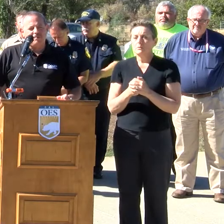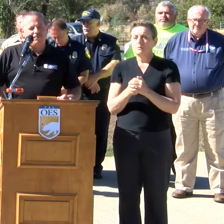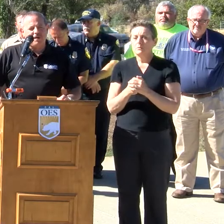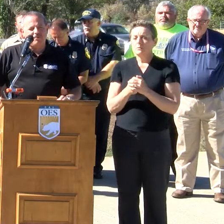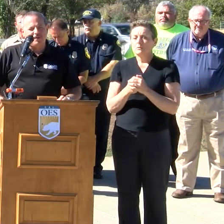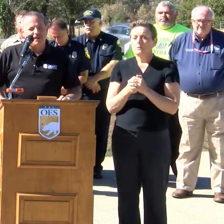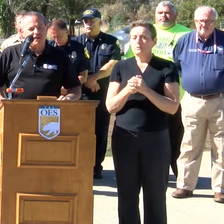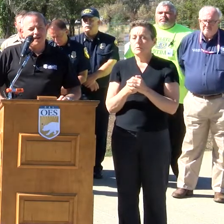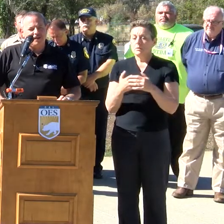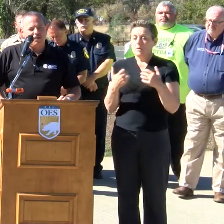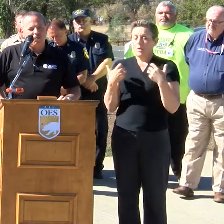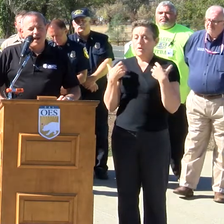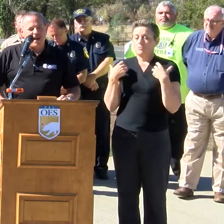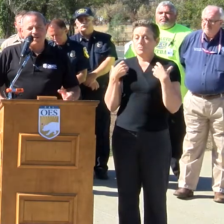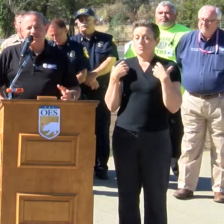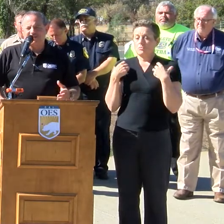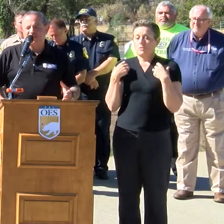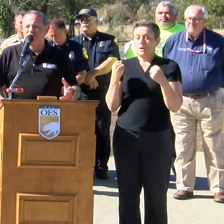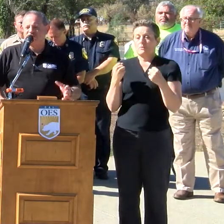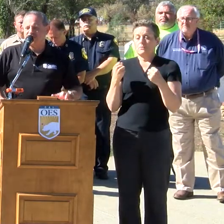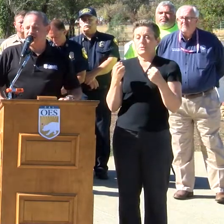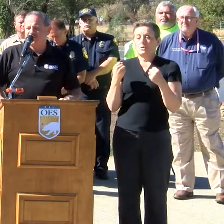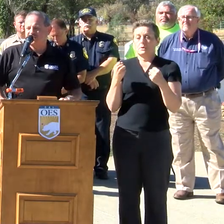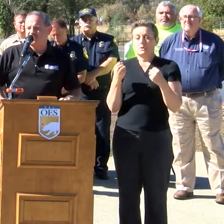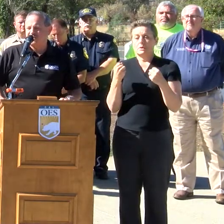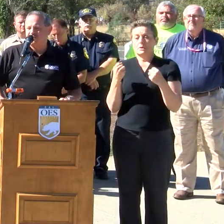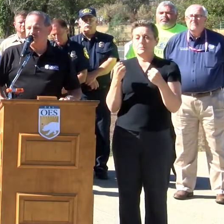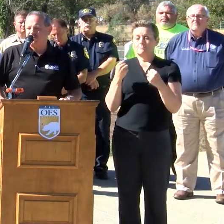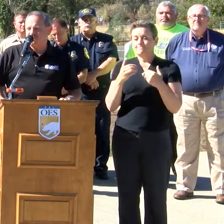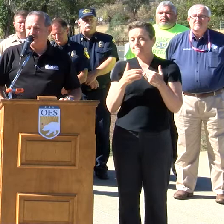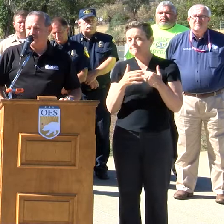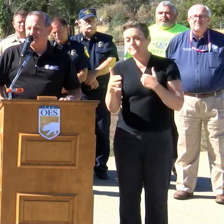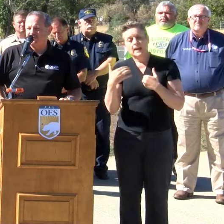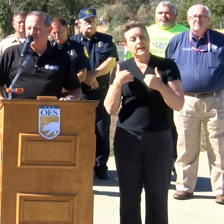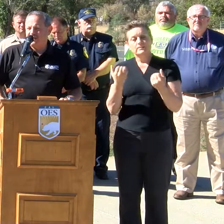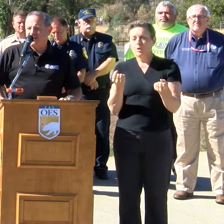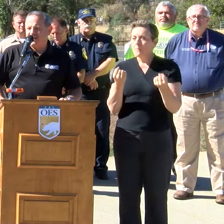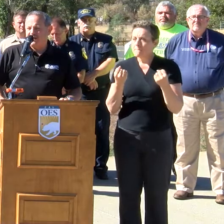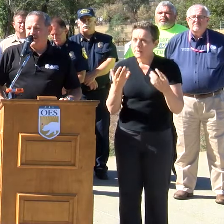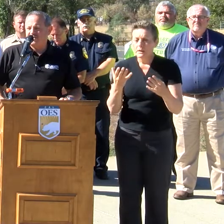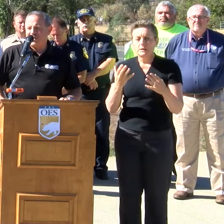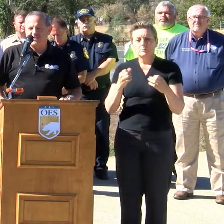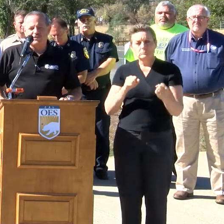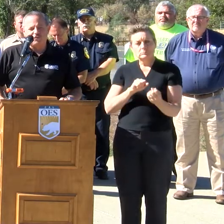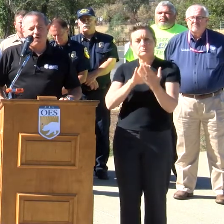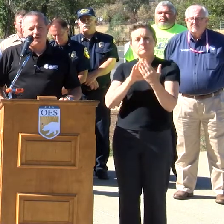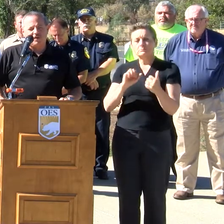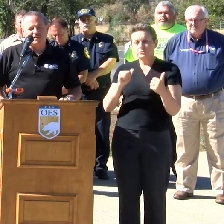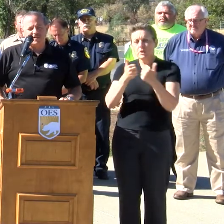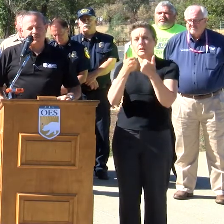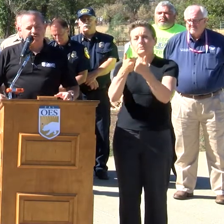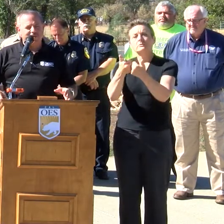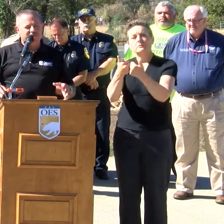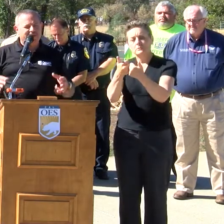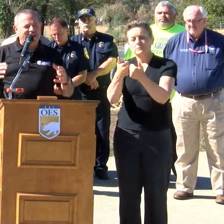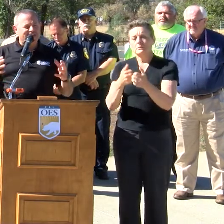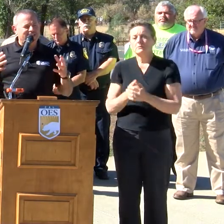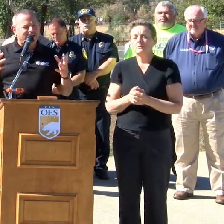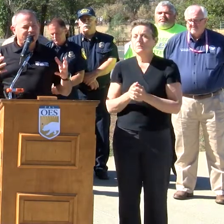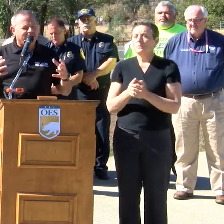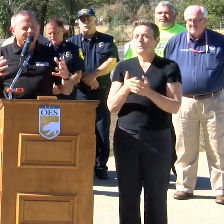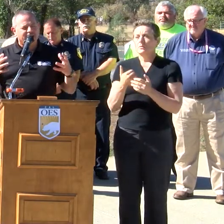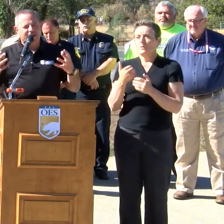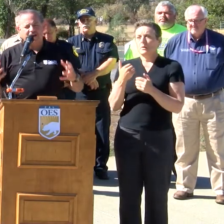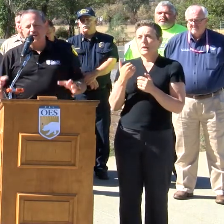recovery period has a series of challenges that are in front of it and challenges for all of us because there's a number of